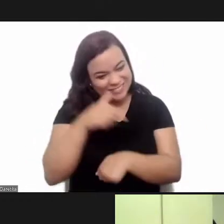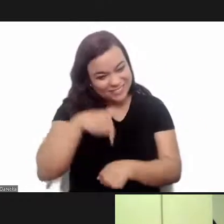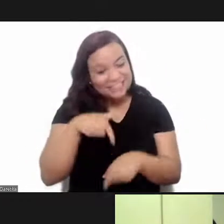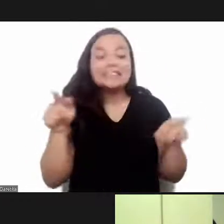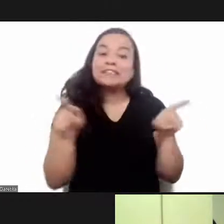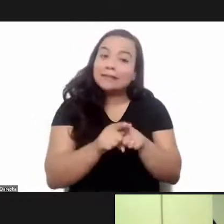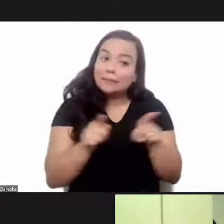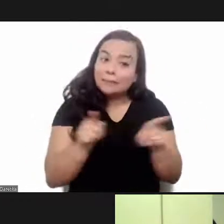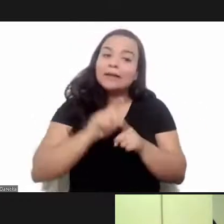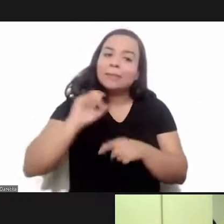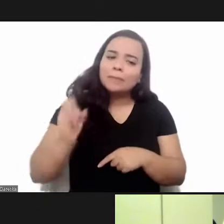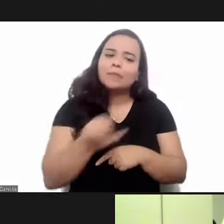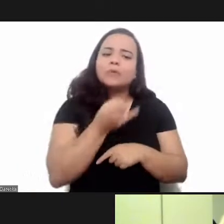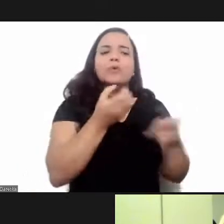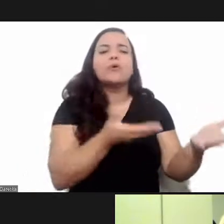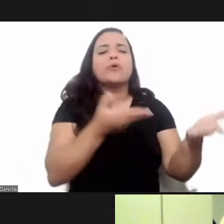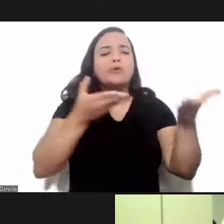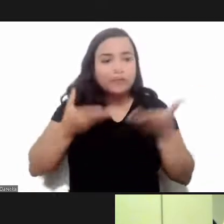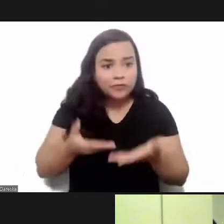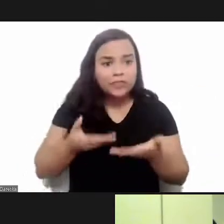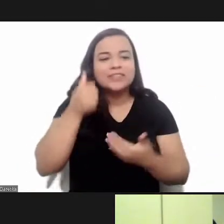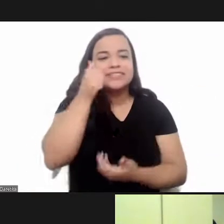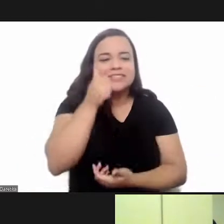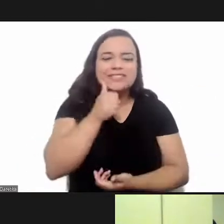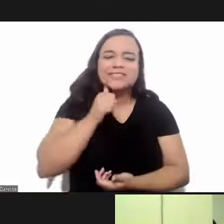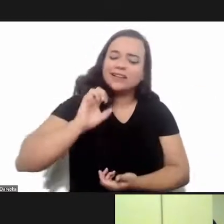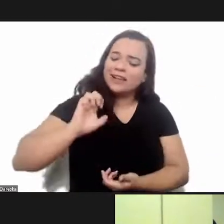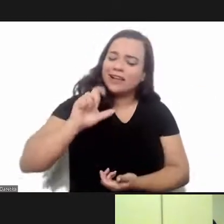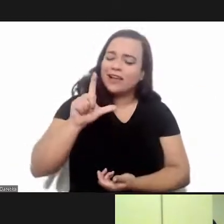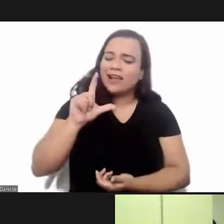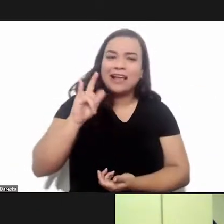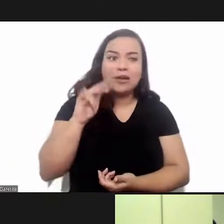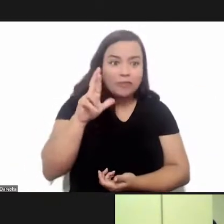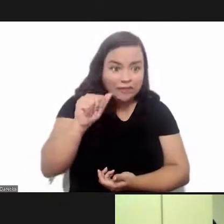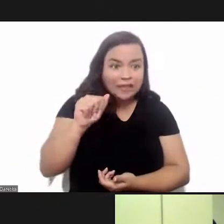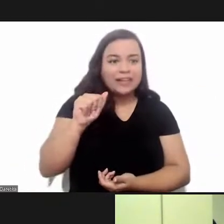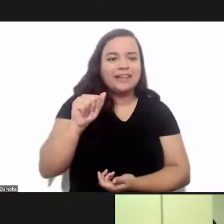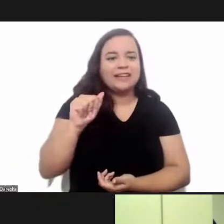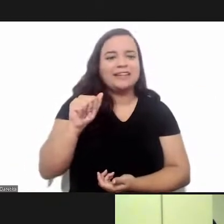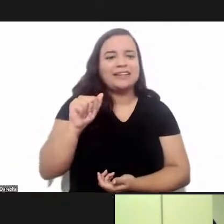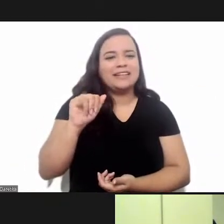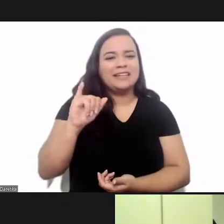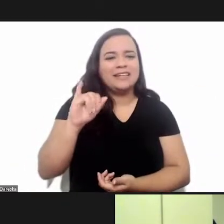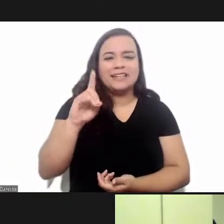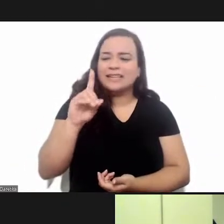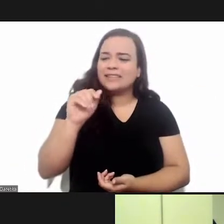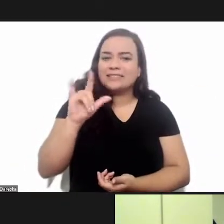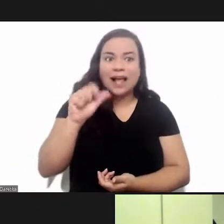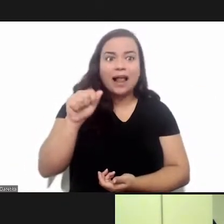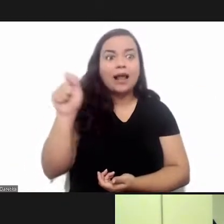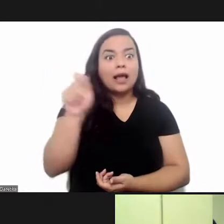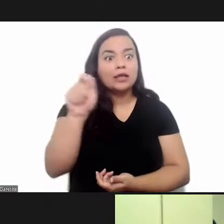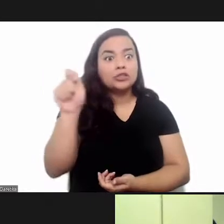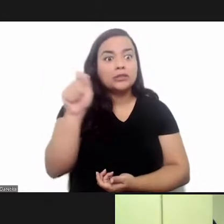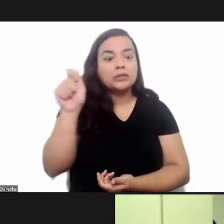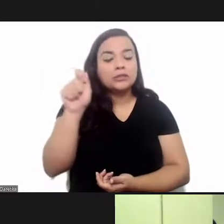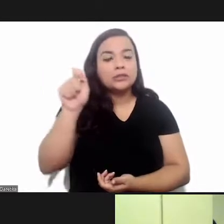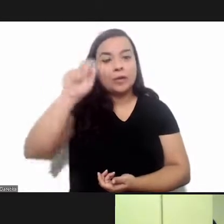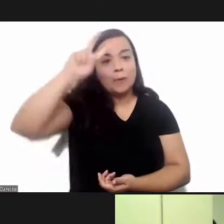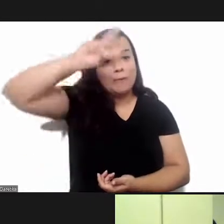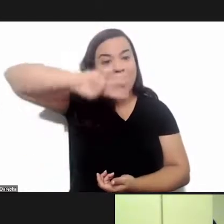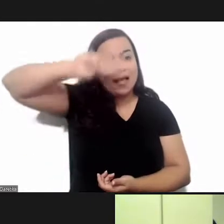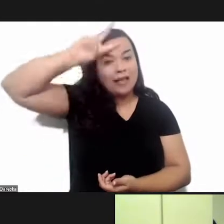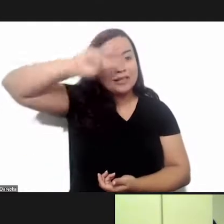with us and we take advantage of the opportunity to greet elvia dalia cuevas idalia from the mexican